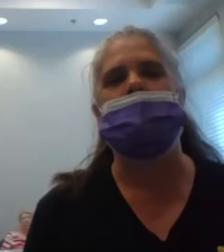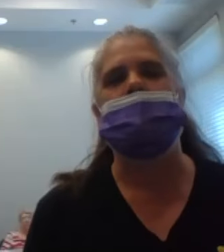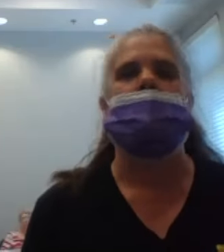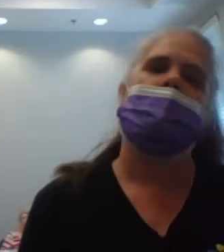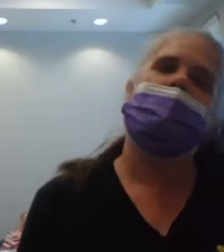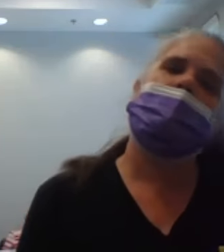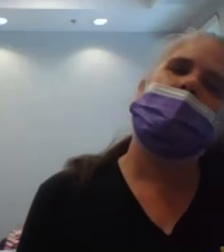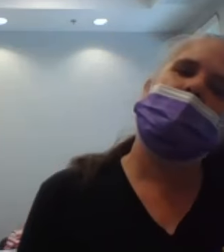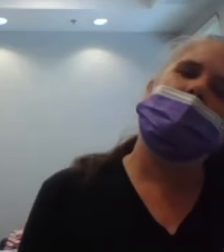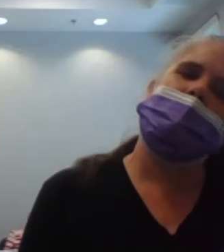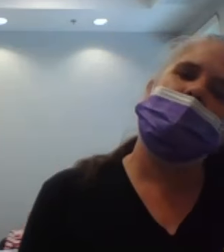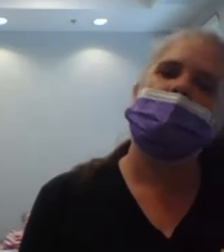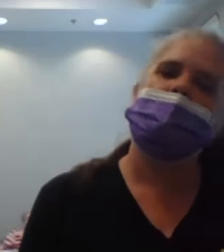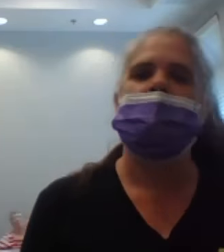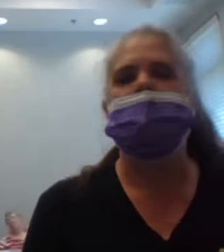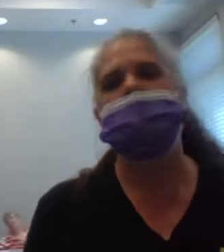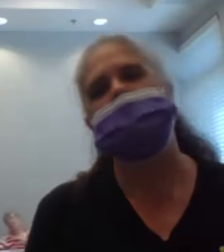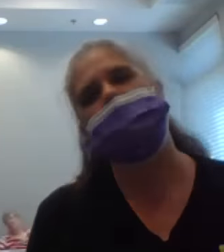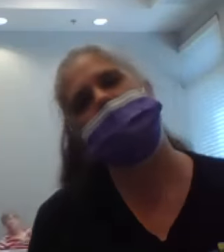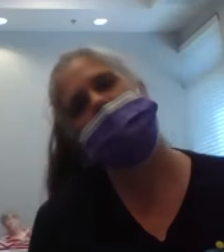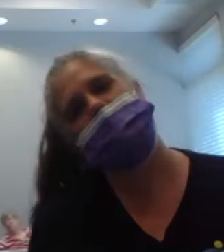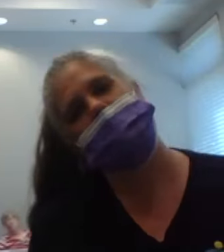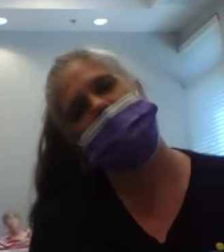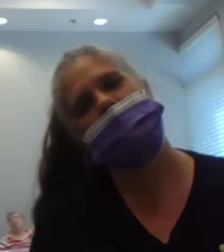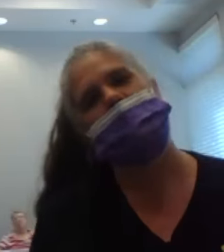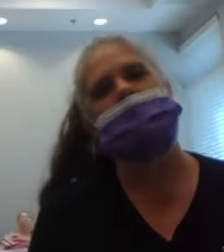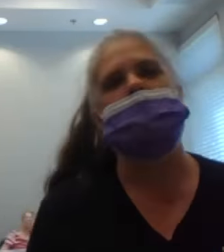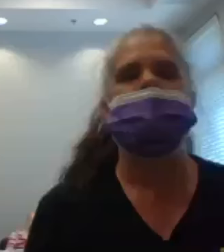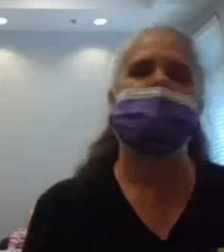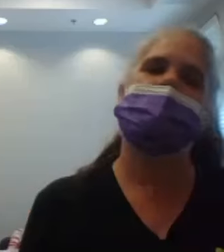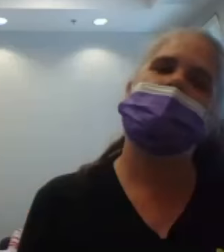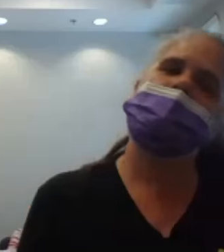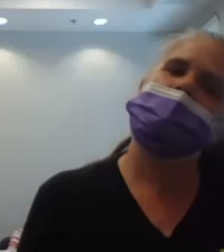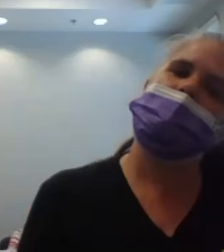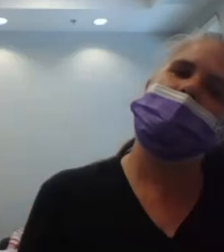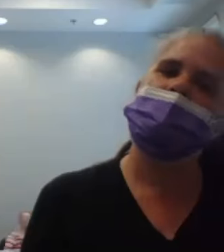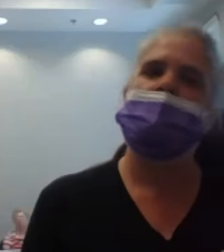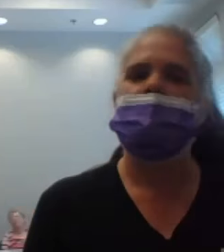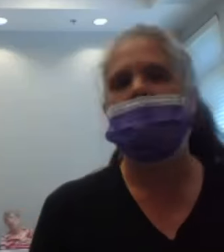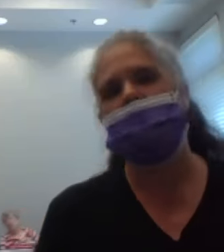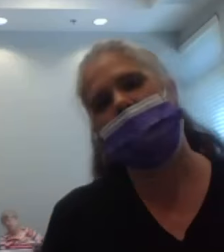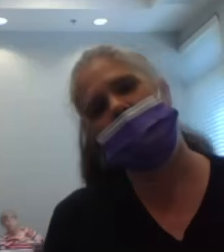One, two, three, four,